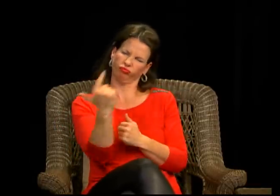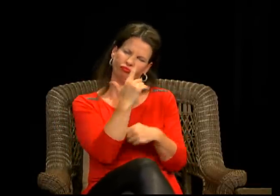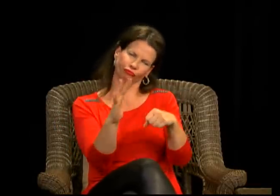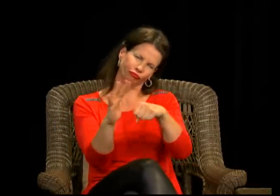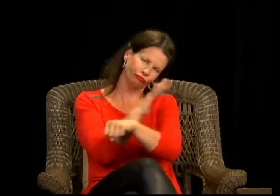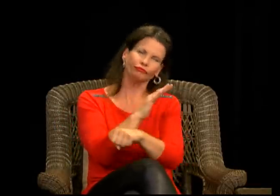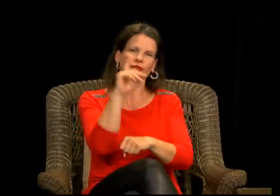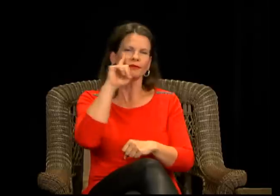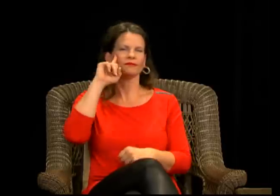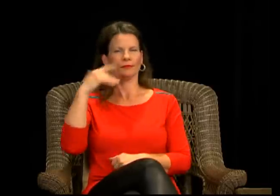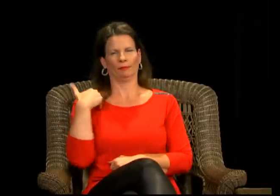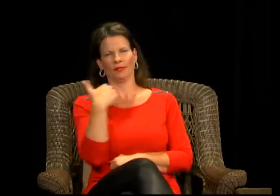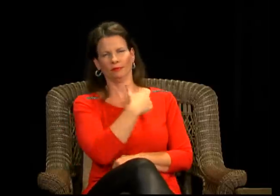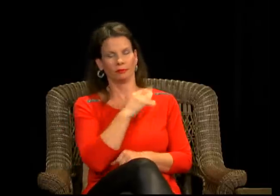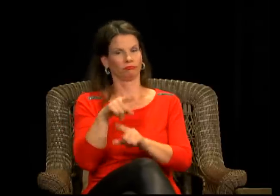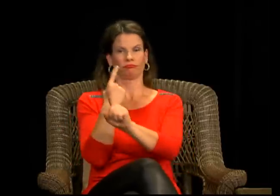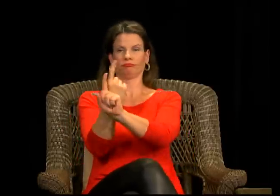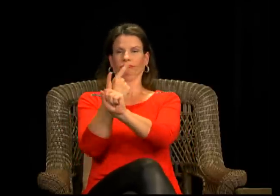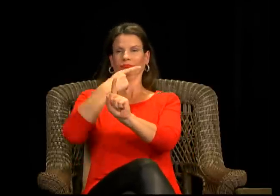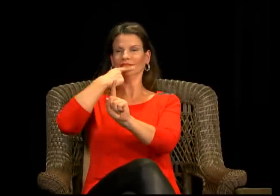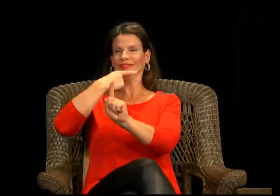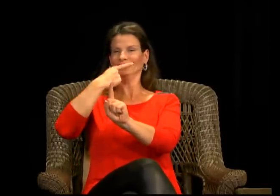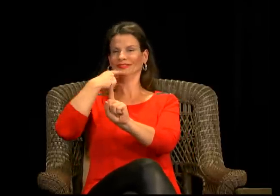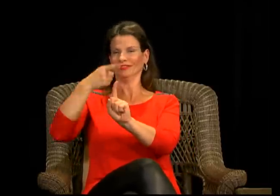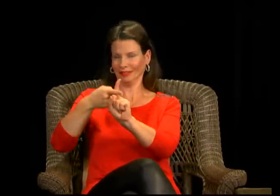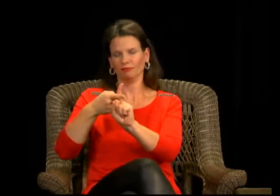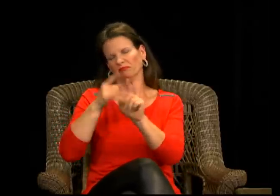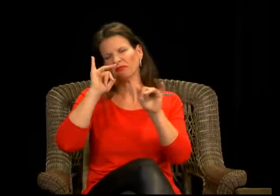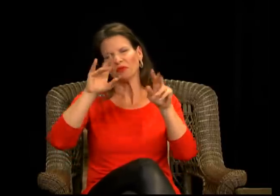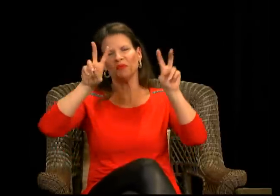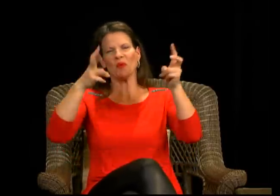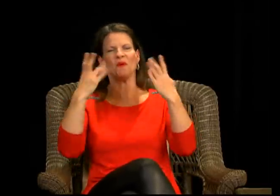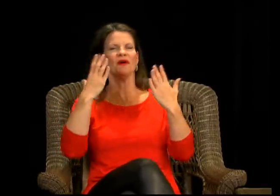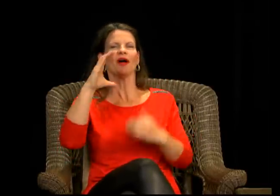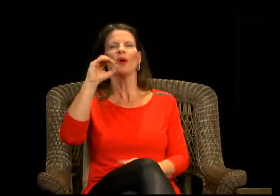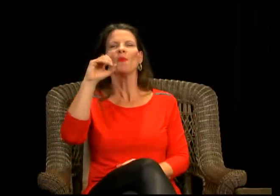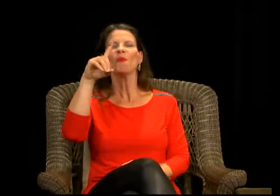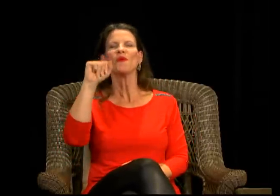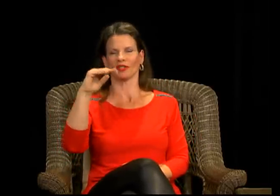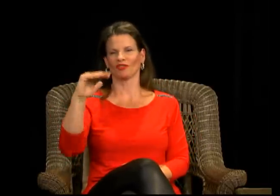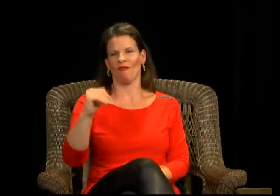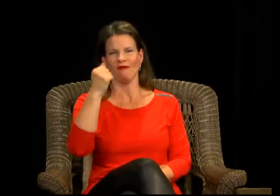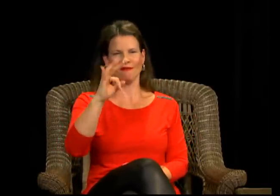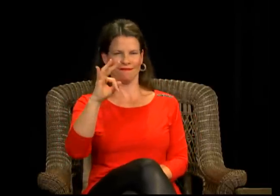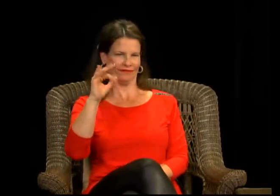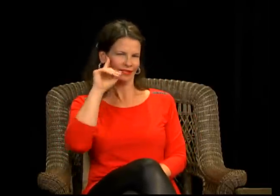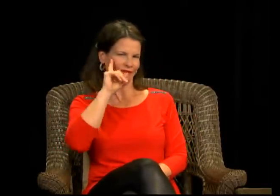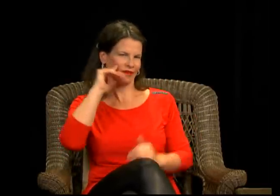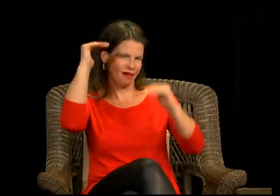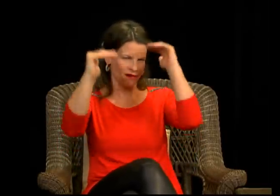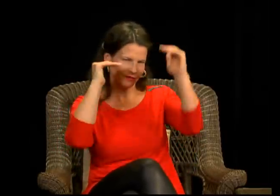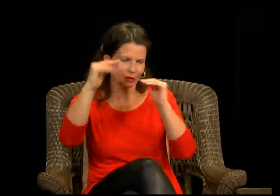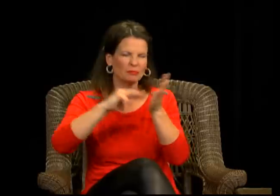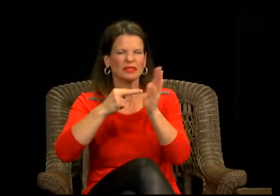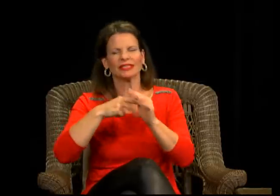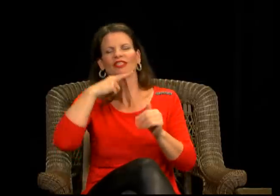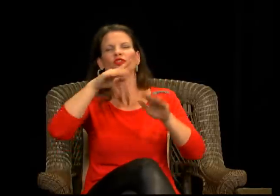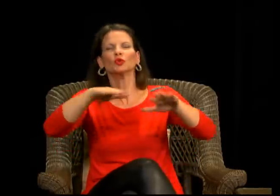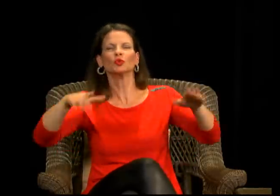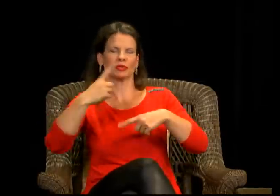They are all deaf. They It's a huge family and only one member of the family is hearing. It's a child, so in the deaf community we